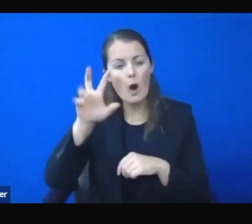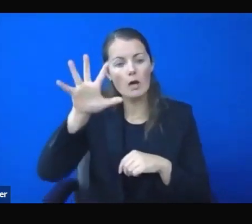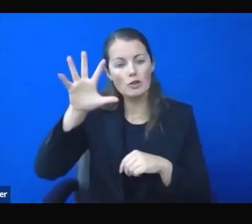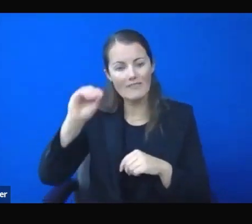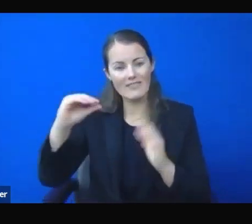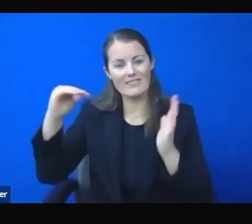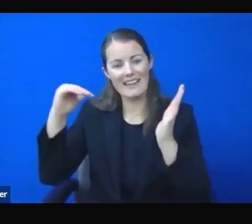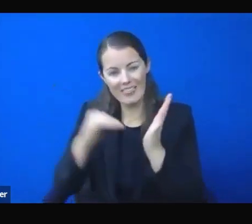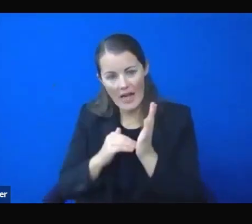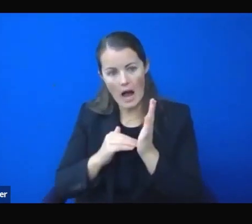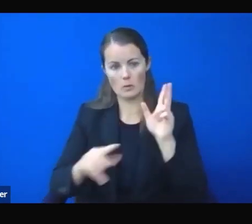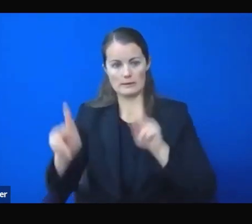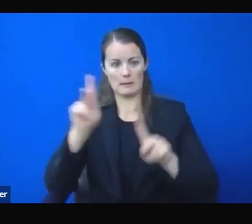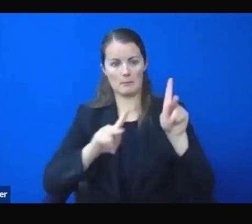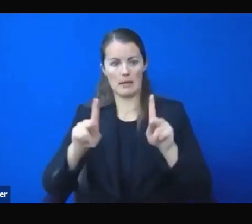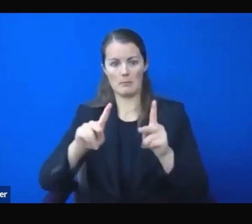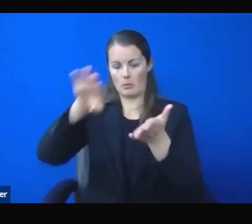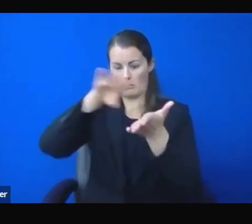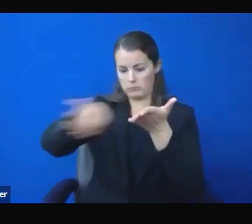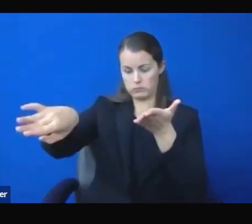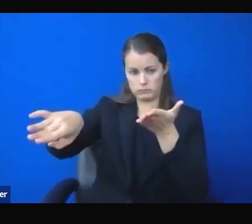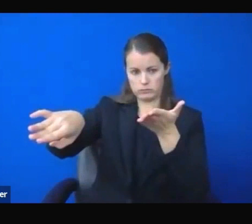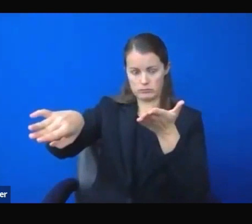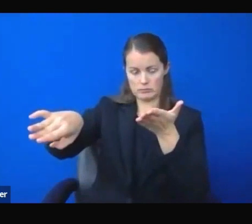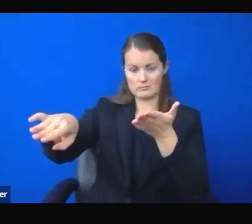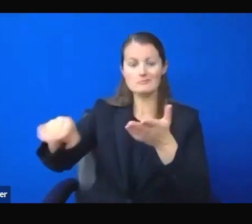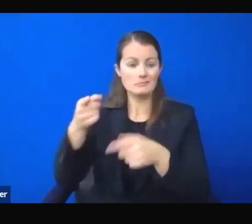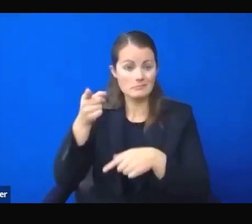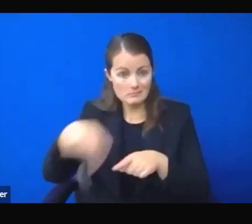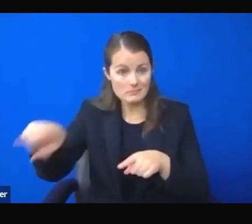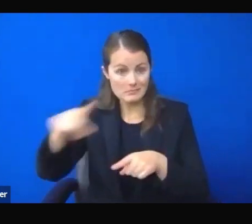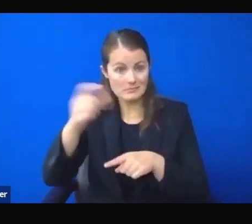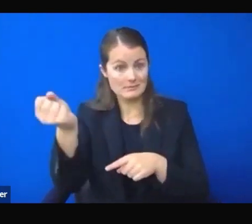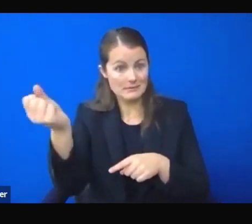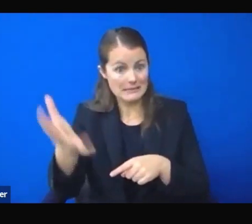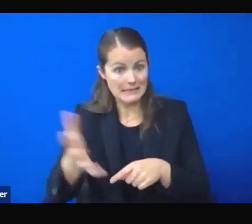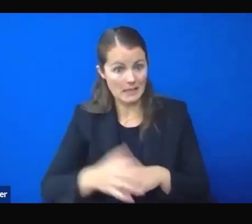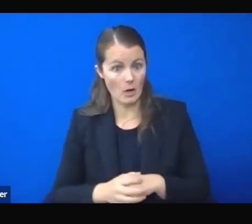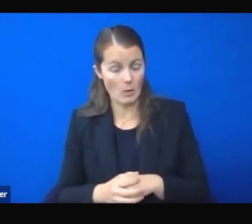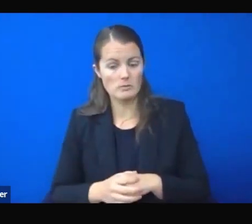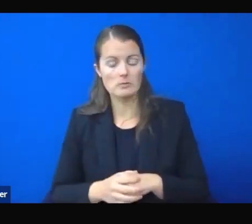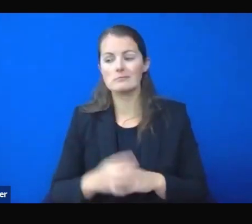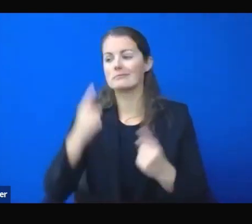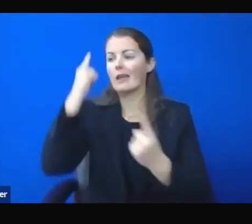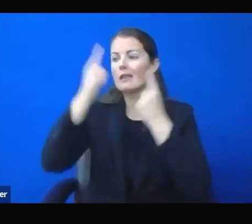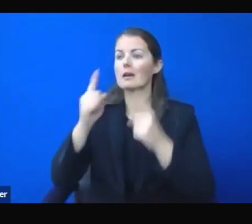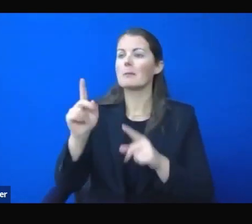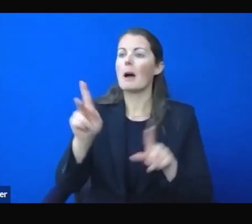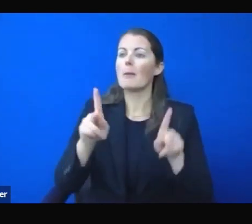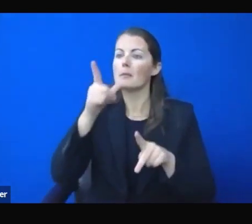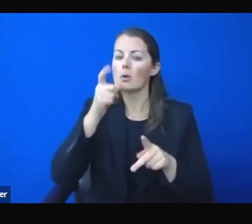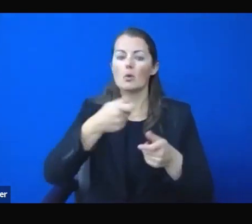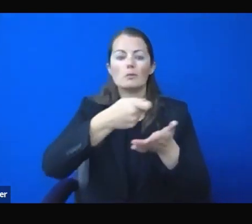closed for 78 days straight. I'm thinking of our blackjack dealers, our cooks, our valet drivers, our housekeepers,